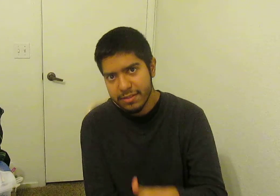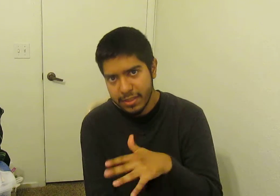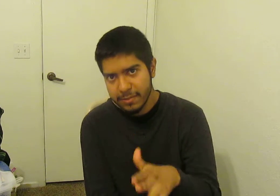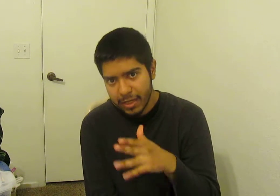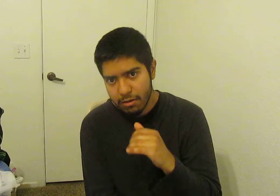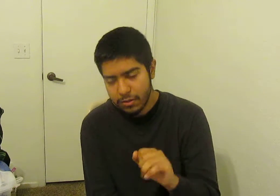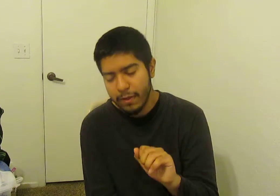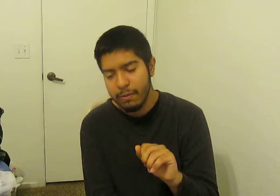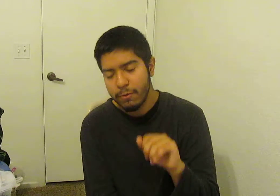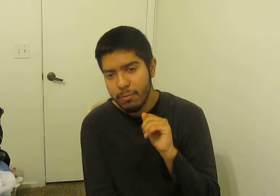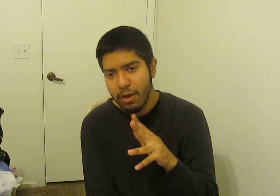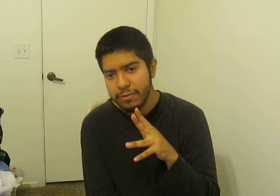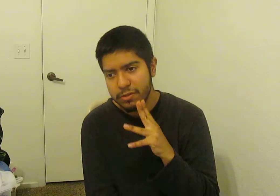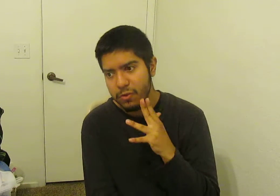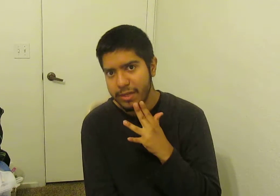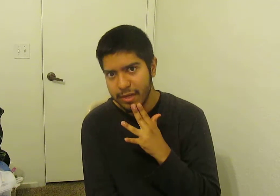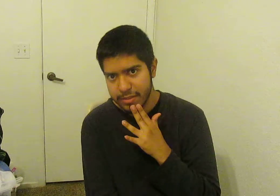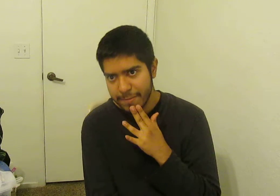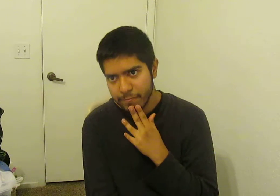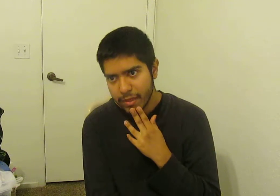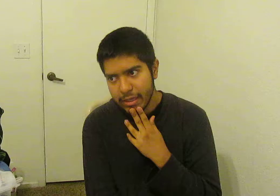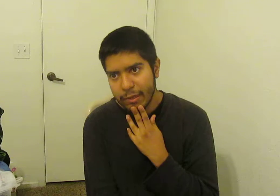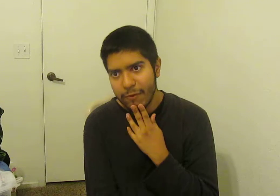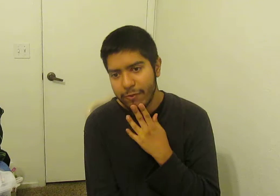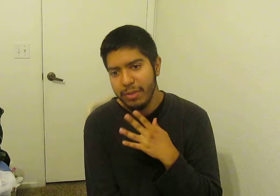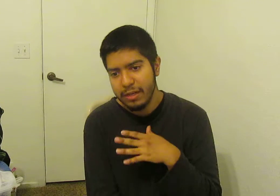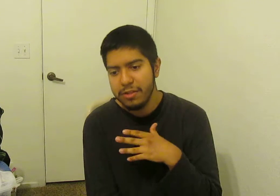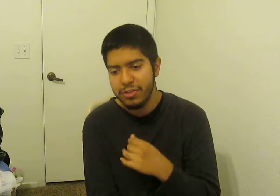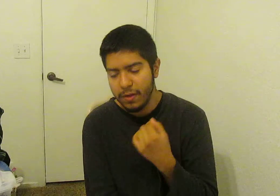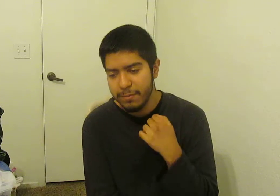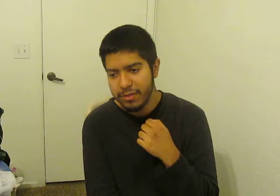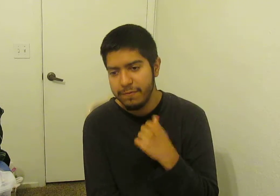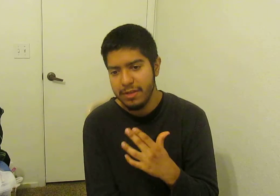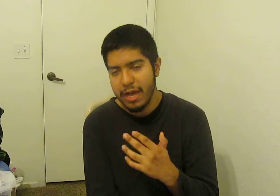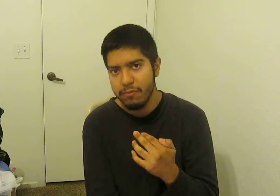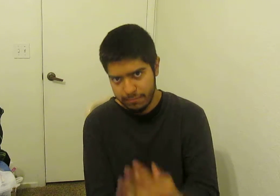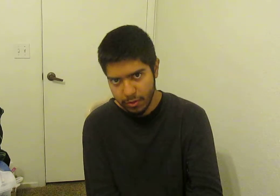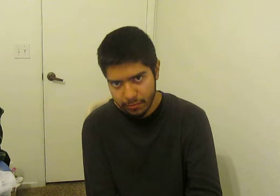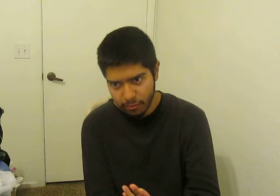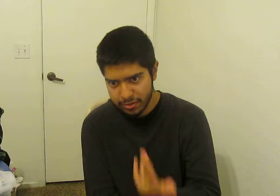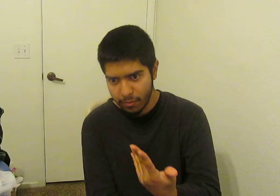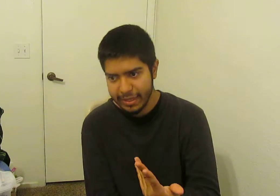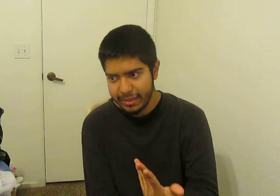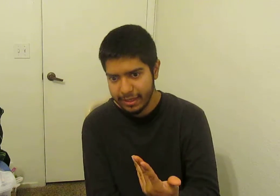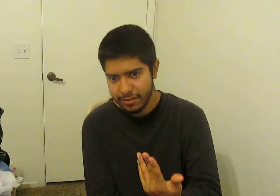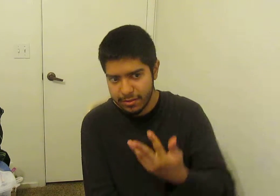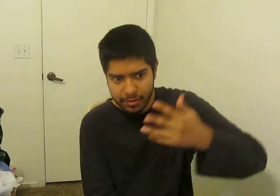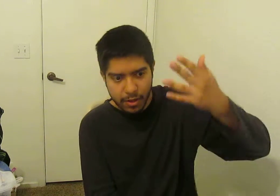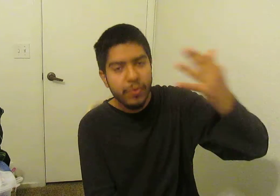to see some character development from Amon too because he went from being unshrubbed himself to now doing what's the right thing. Because we